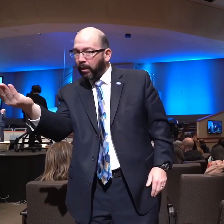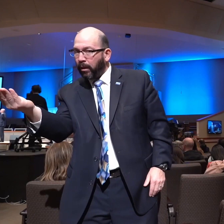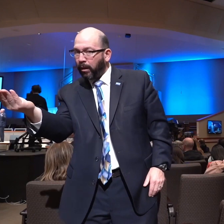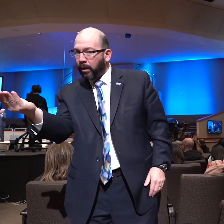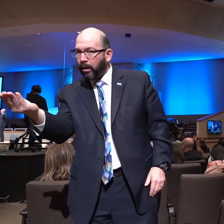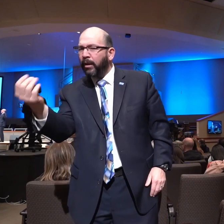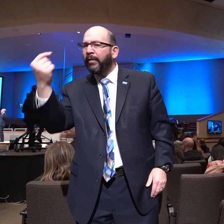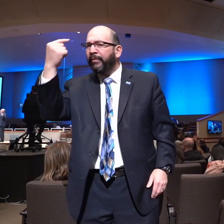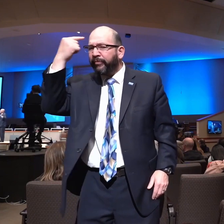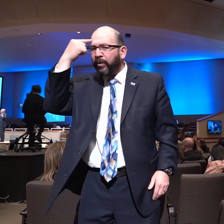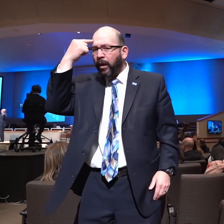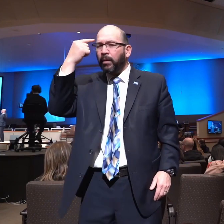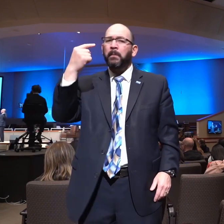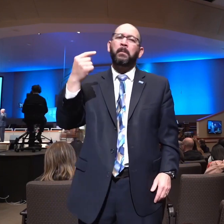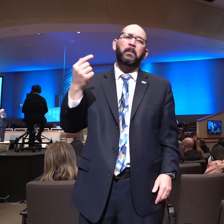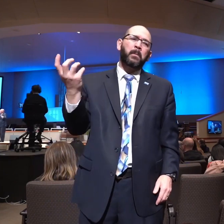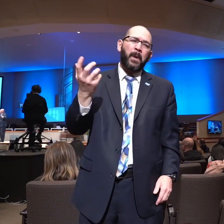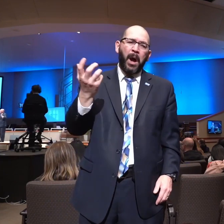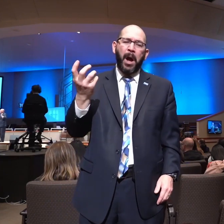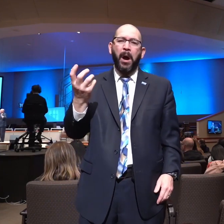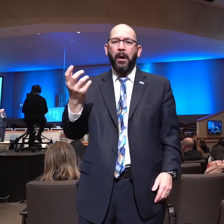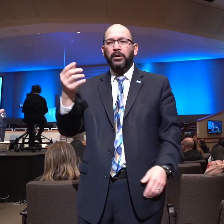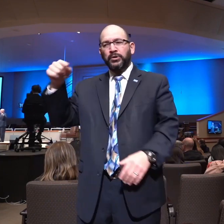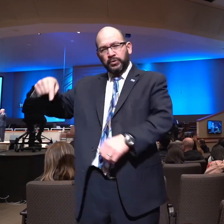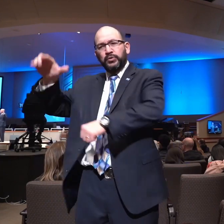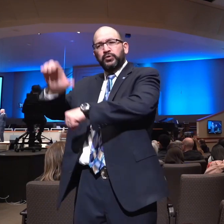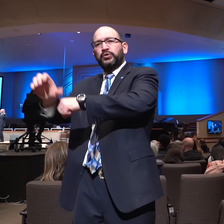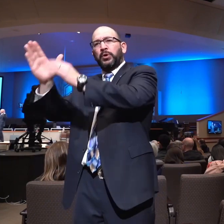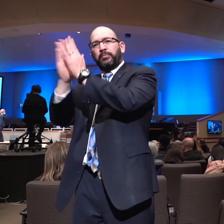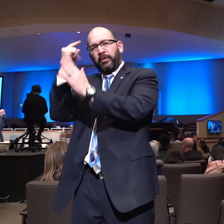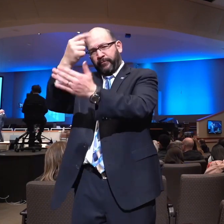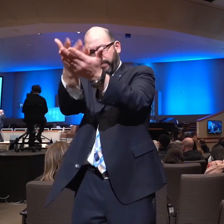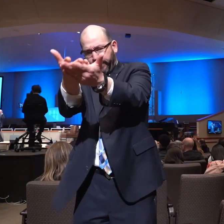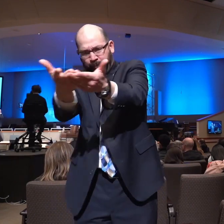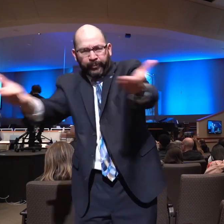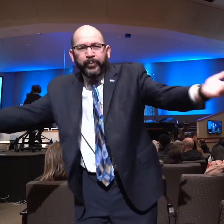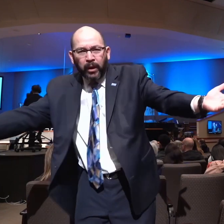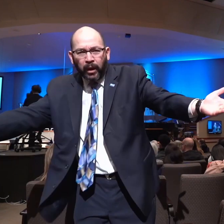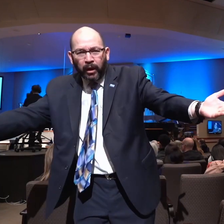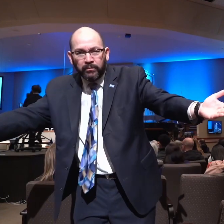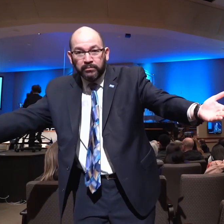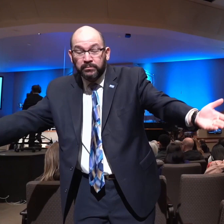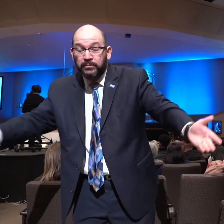great asset of the Lancaster Baptist Church if all we did was pray for this city.